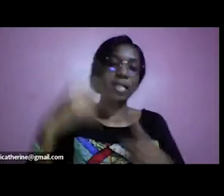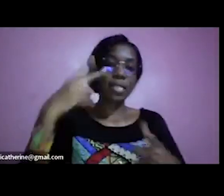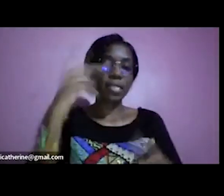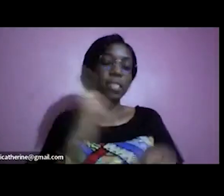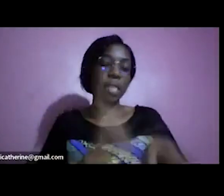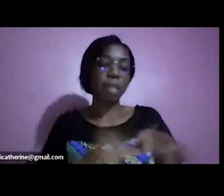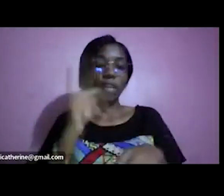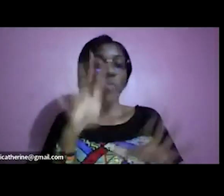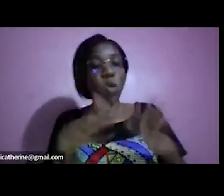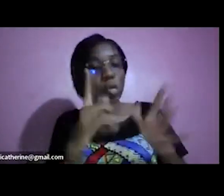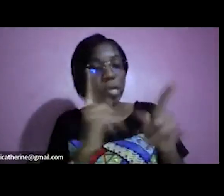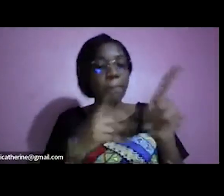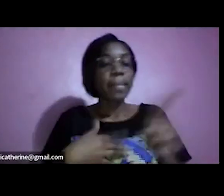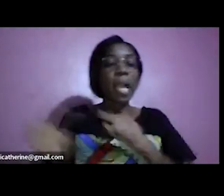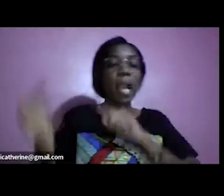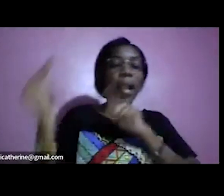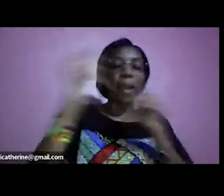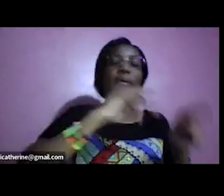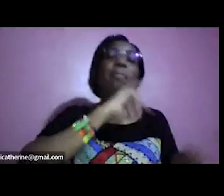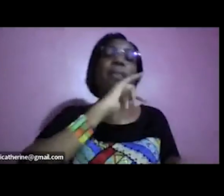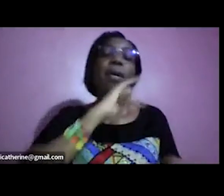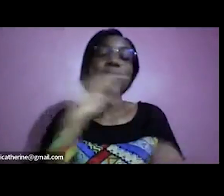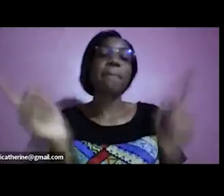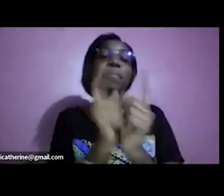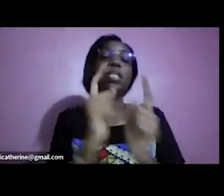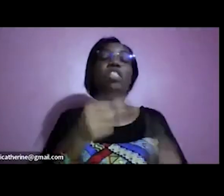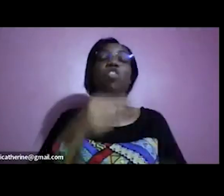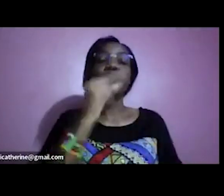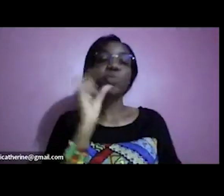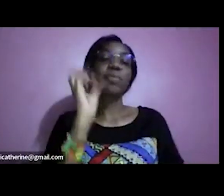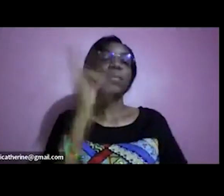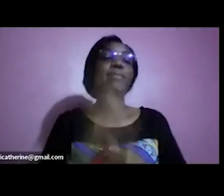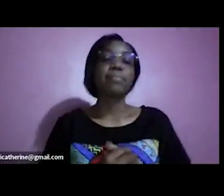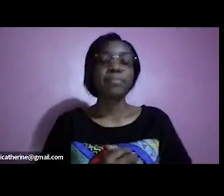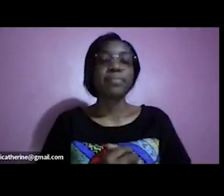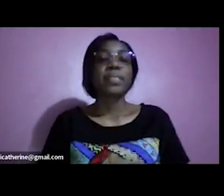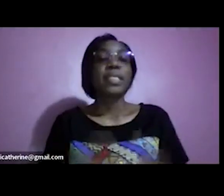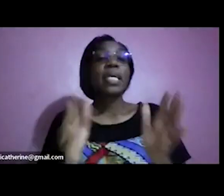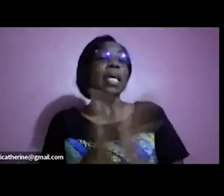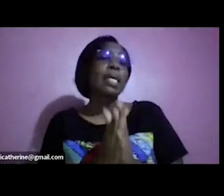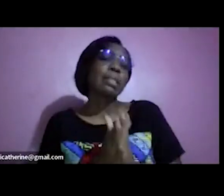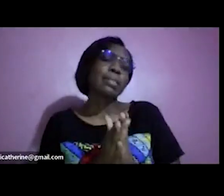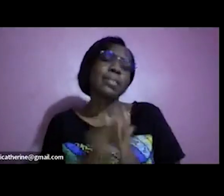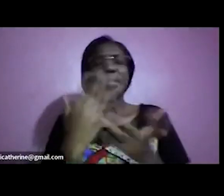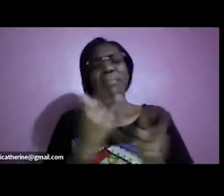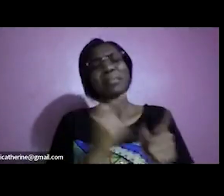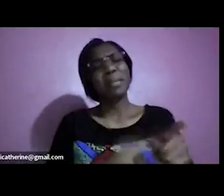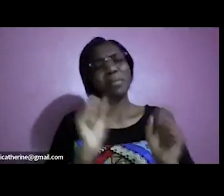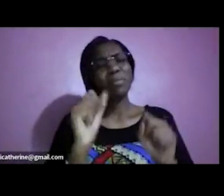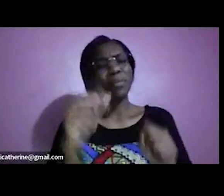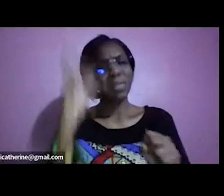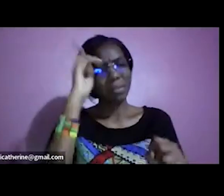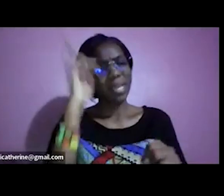or when i come to kampala i i hope we can get to have a cup of tea and maybe you can remind me uh what lessons